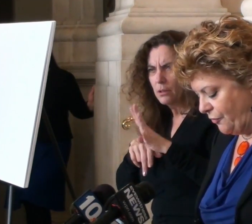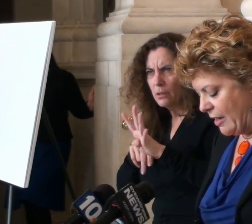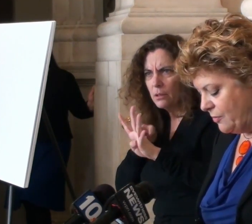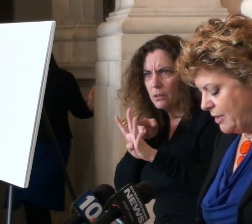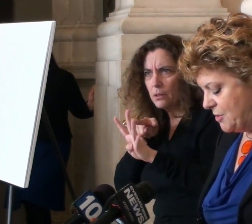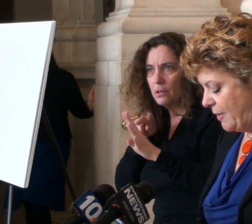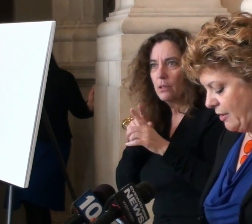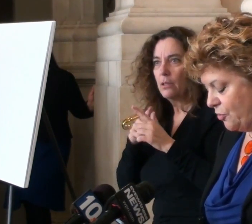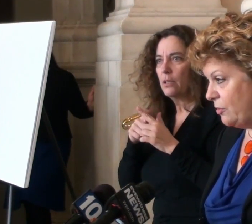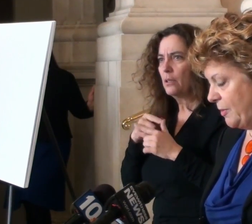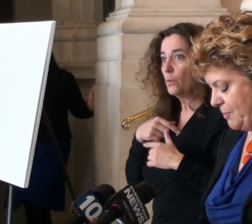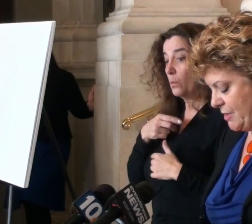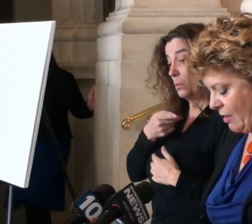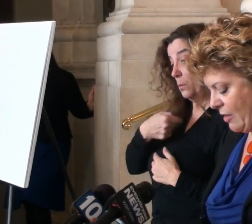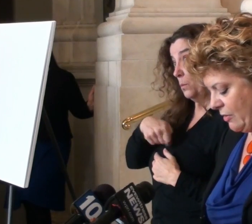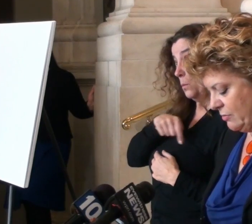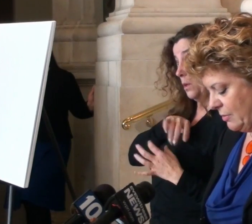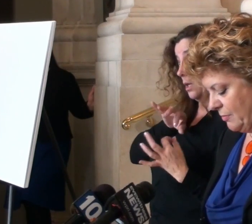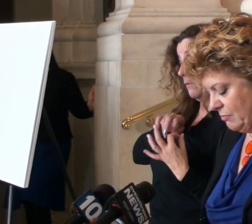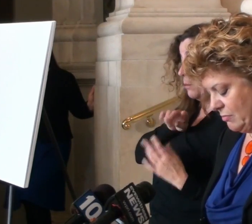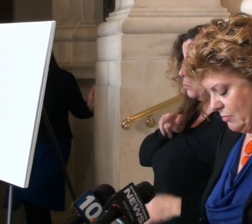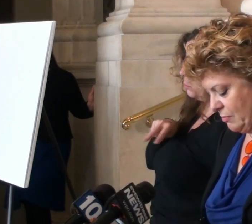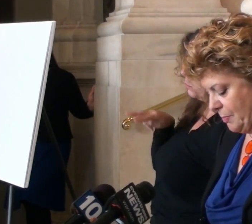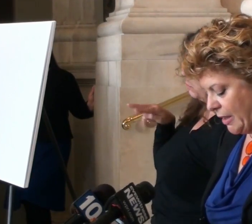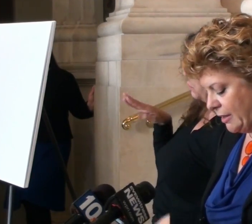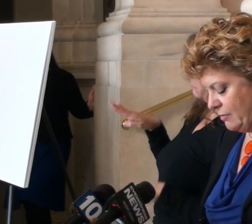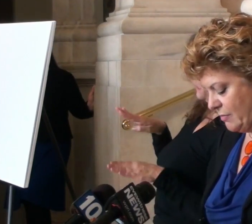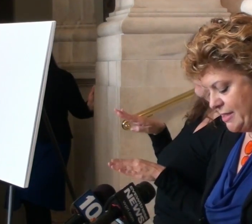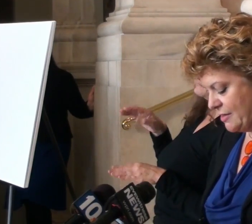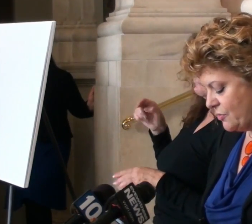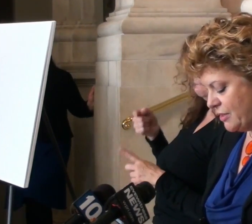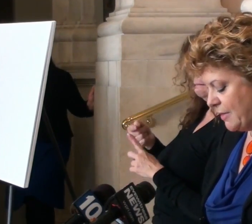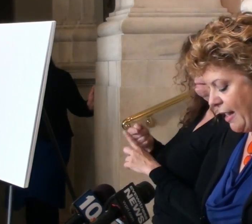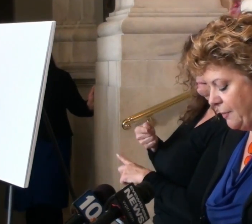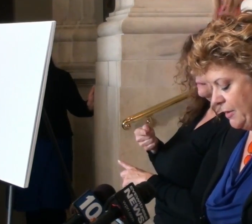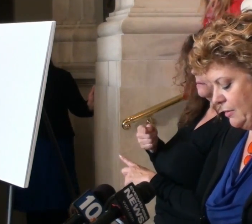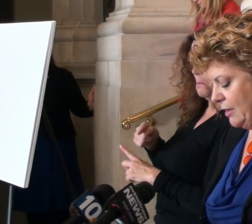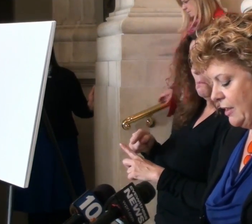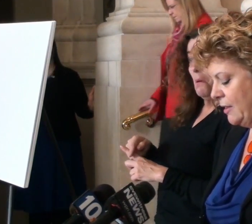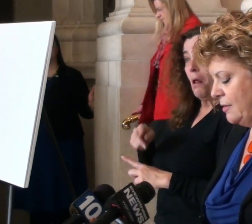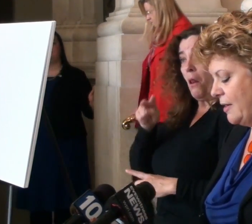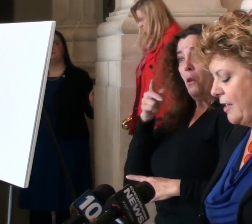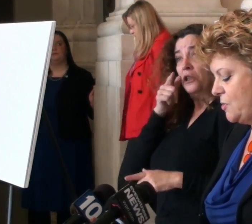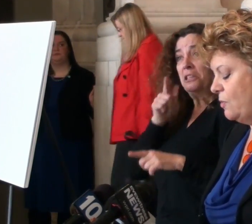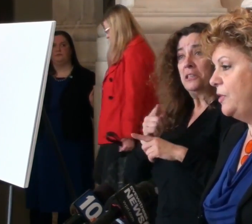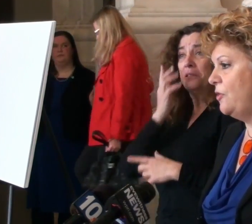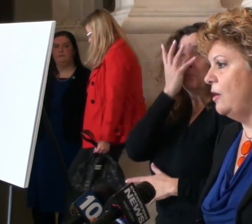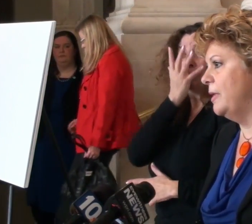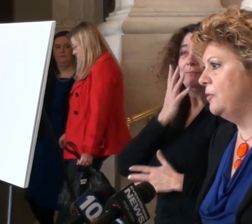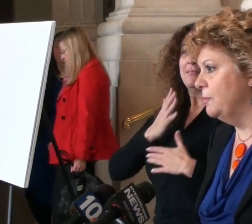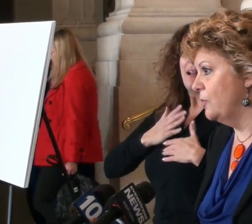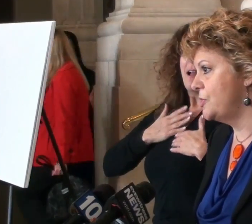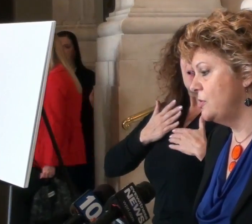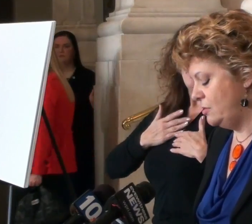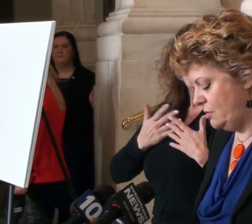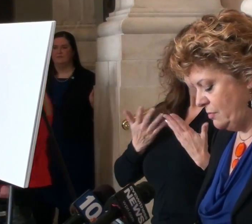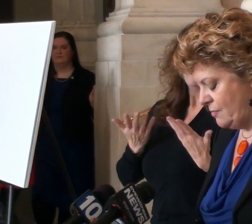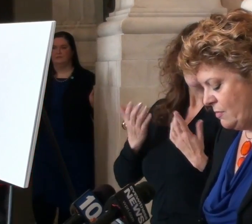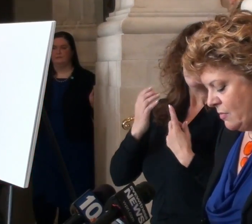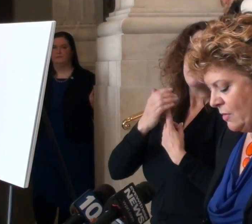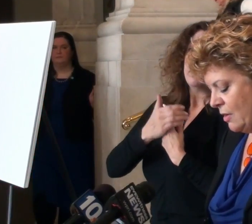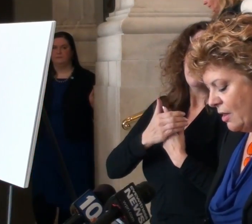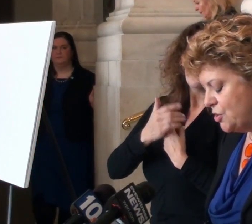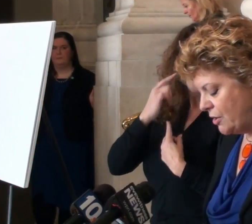We found his behavior a bit bizarre, but my sister seemed happy, and that's what we thought mattered most.